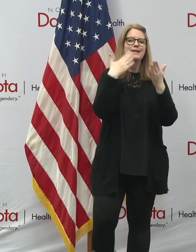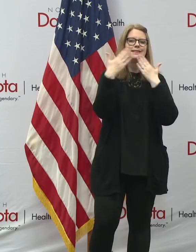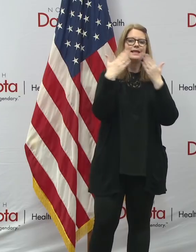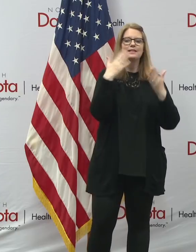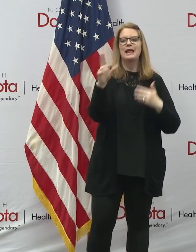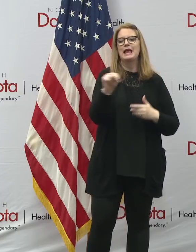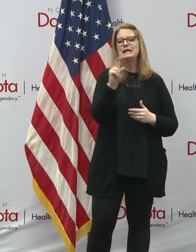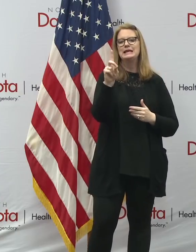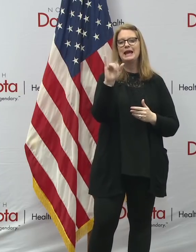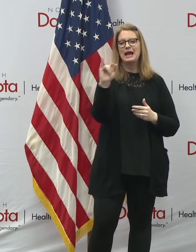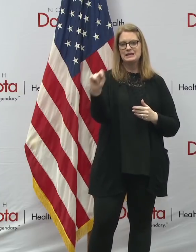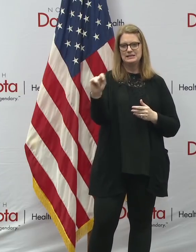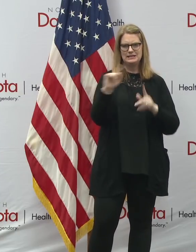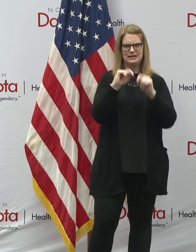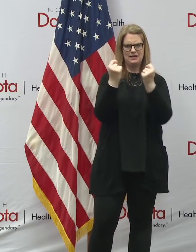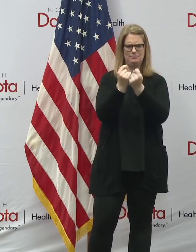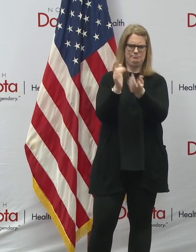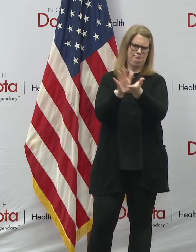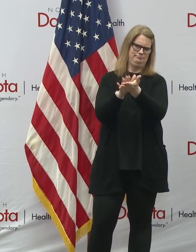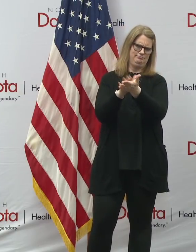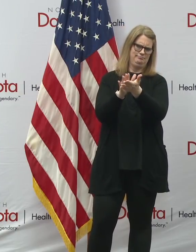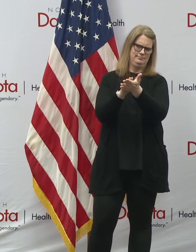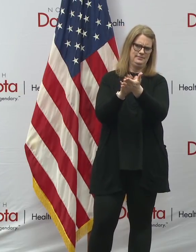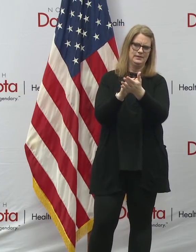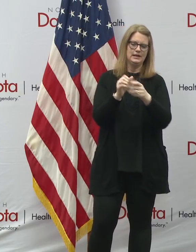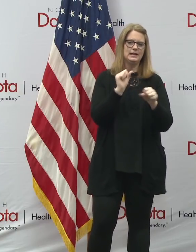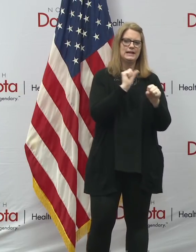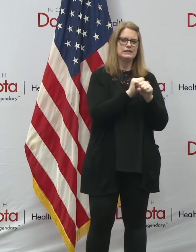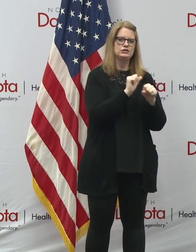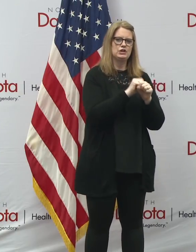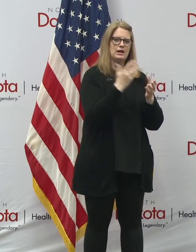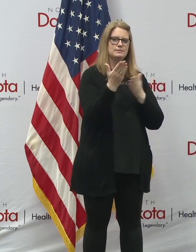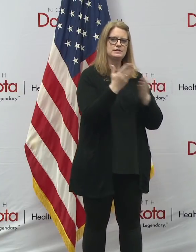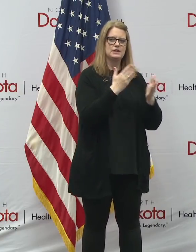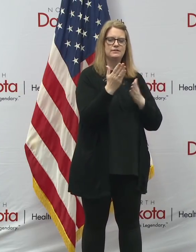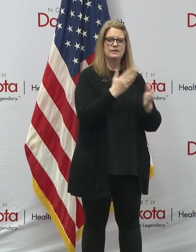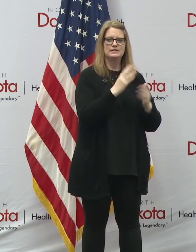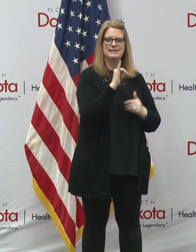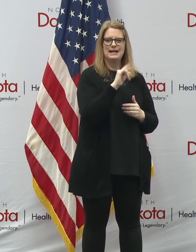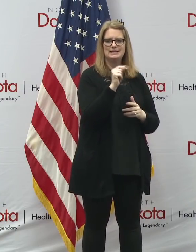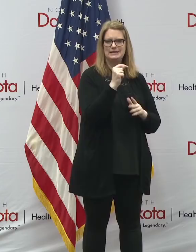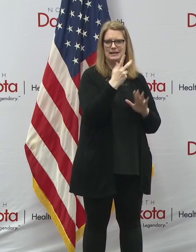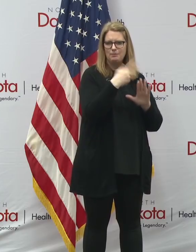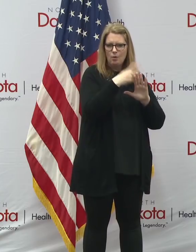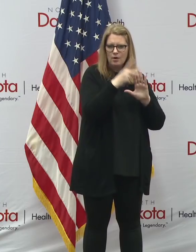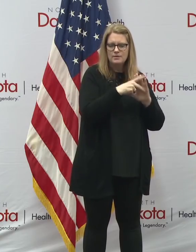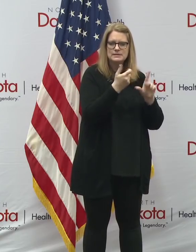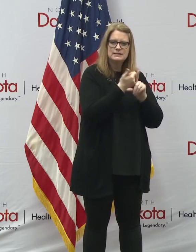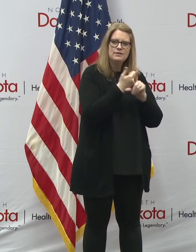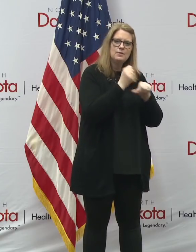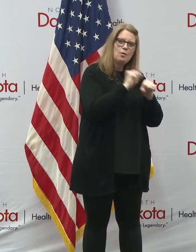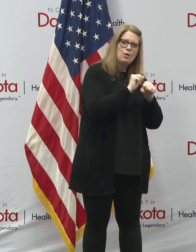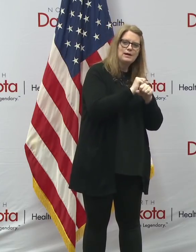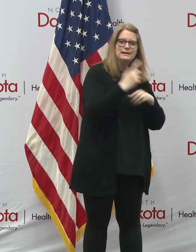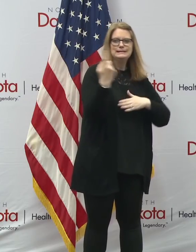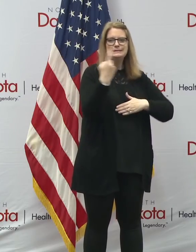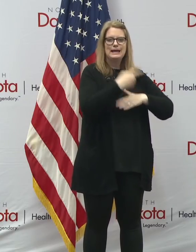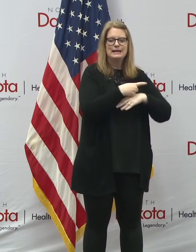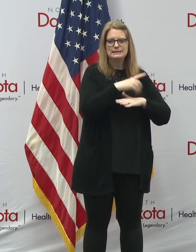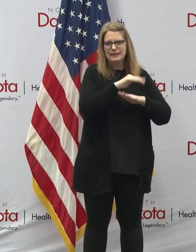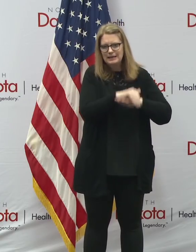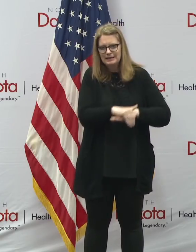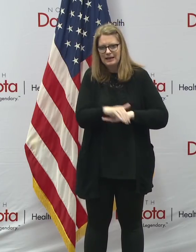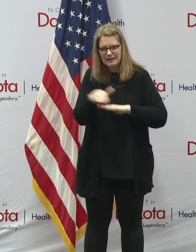NDIT team. And the job service NDIT programmers have been working days and nights to keep